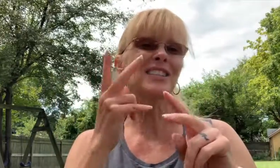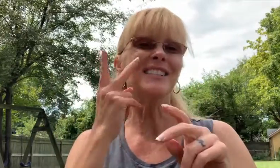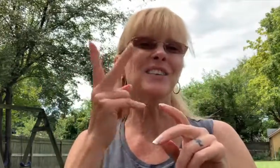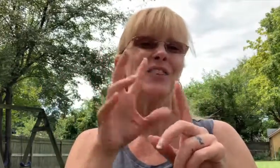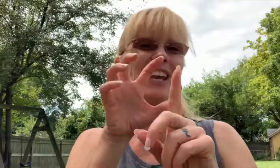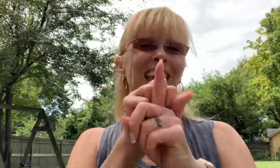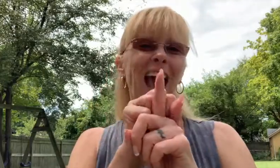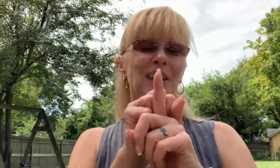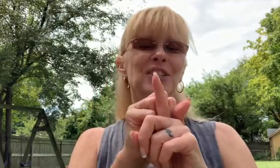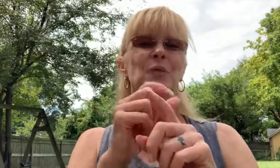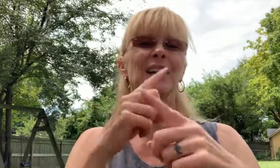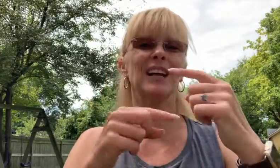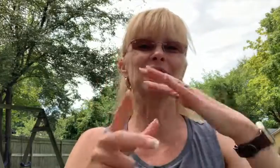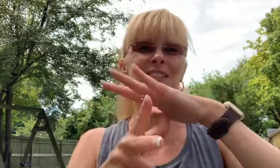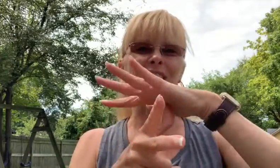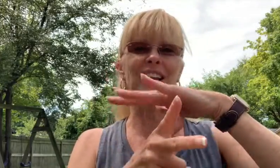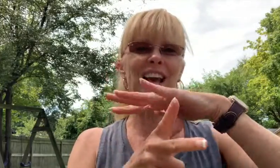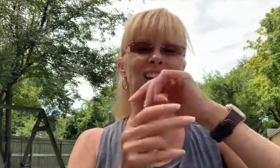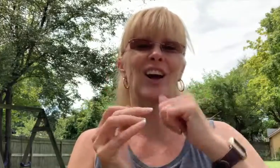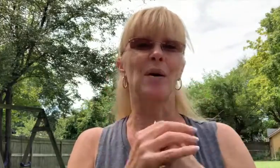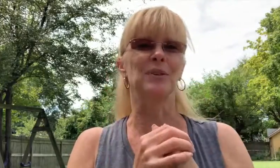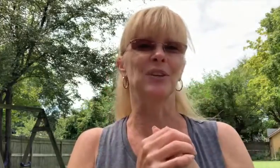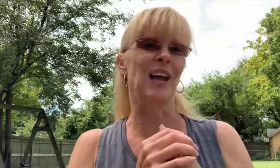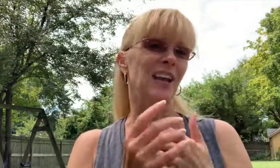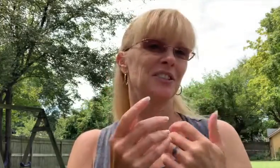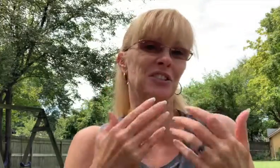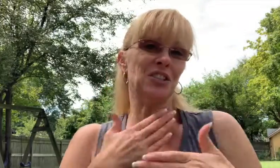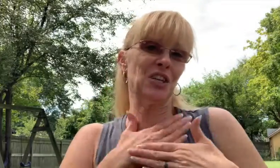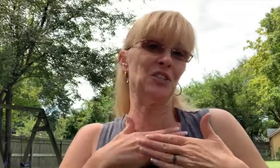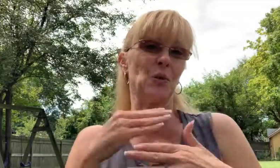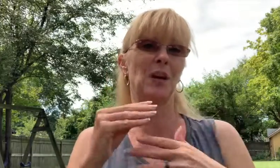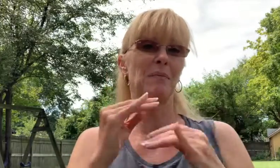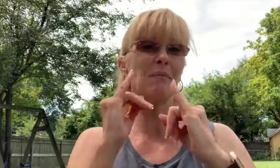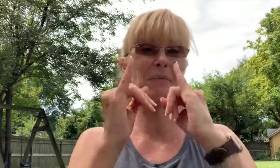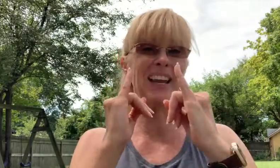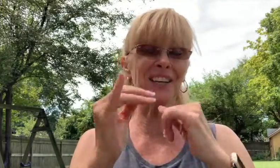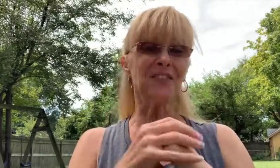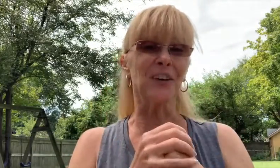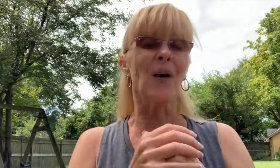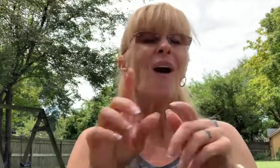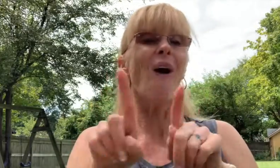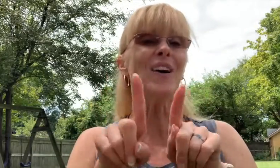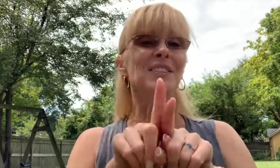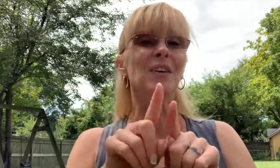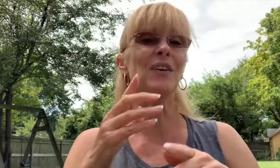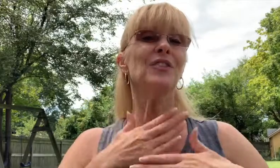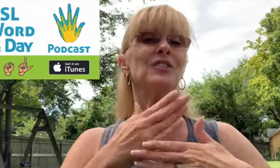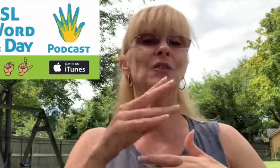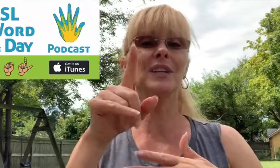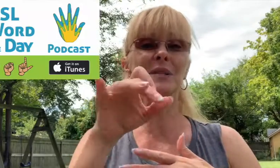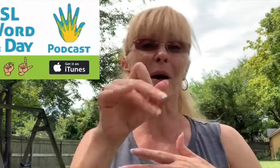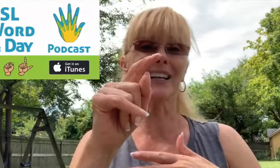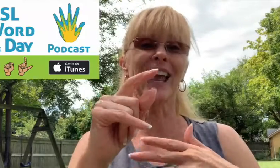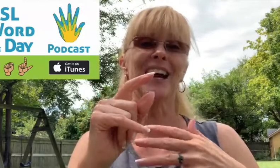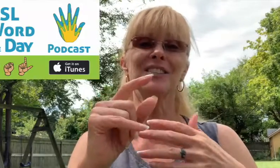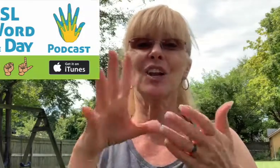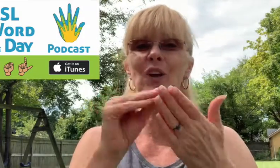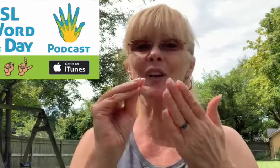it, see if you can catch when I do sign helicopter and just enjoy my interview. Also, if you're enjoying this podcast, learning